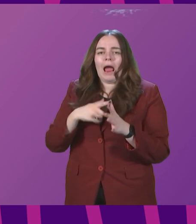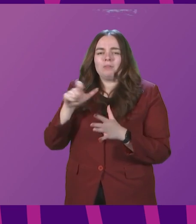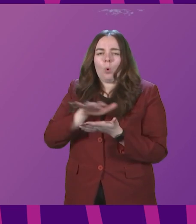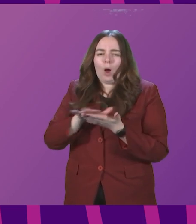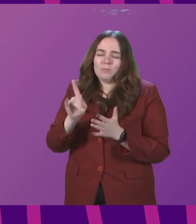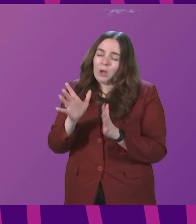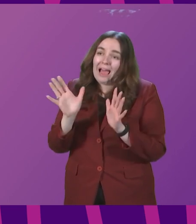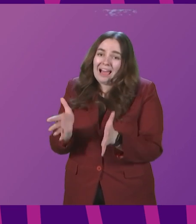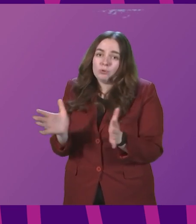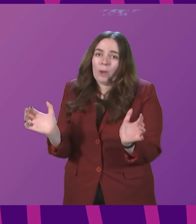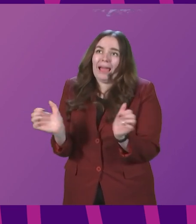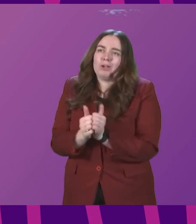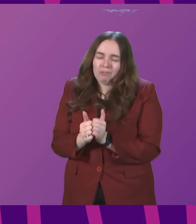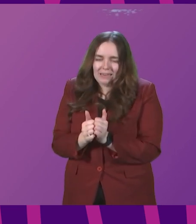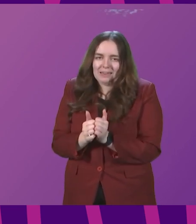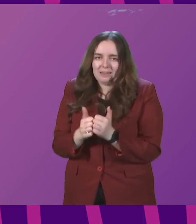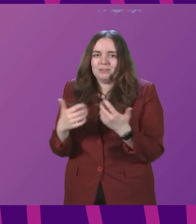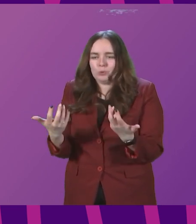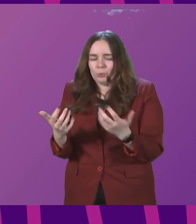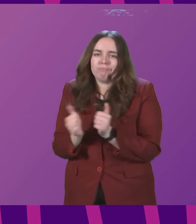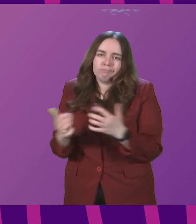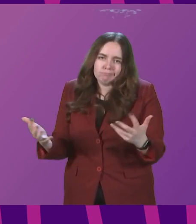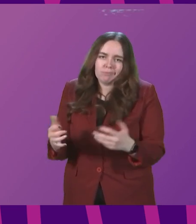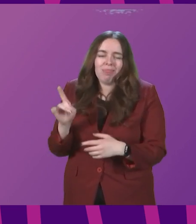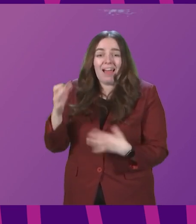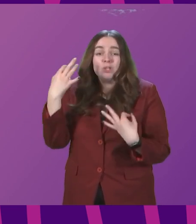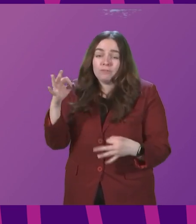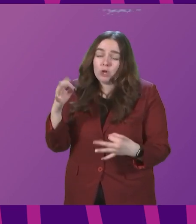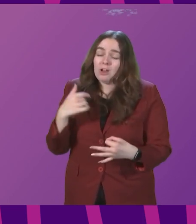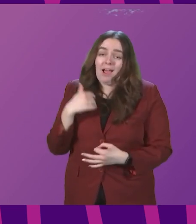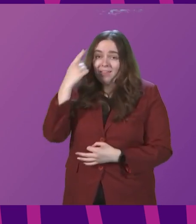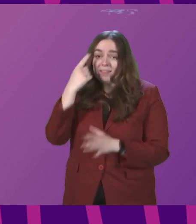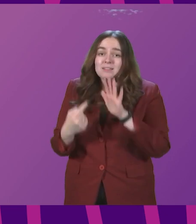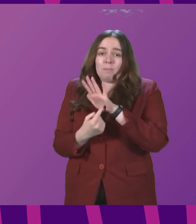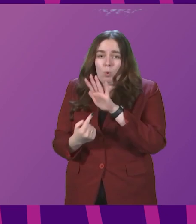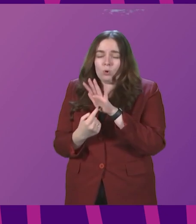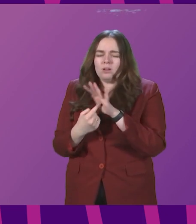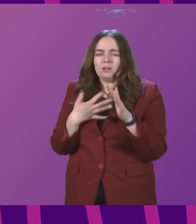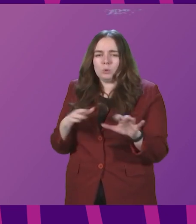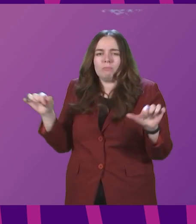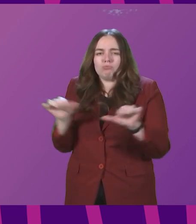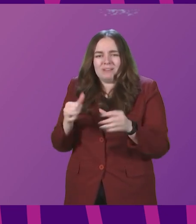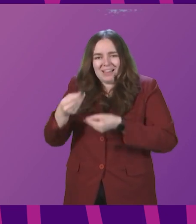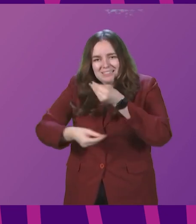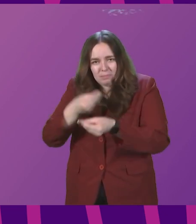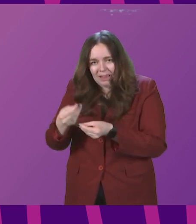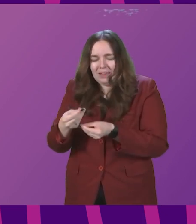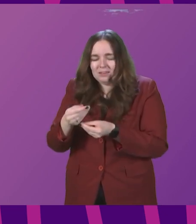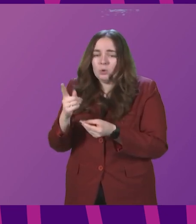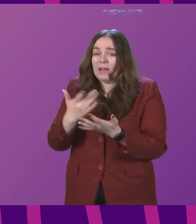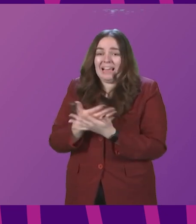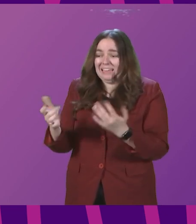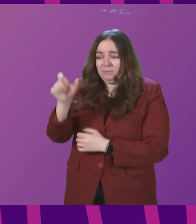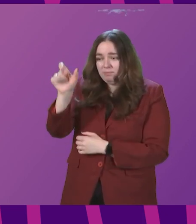will have to agree to disagree. I think vaccine certification has a role to play. Let me briefly illustrate it just by reference to any